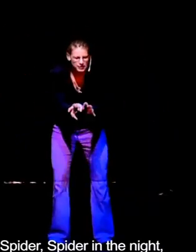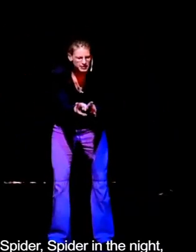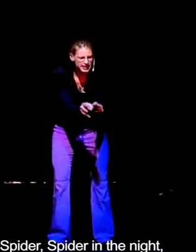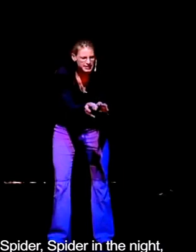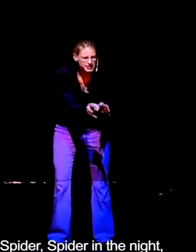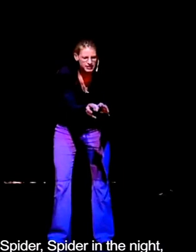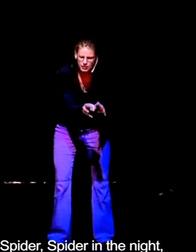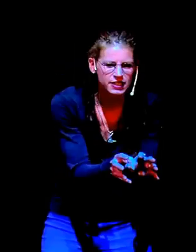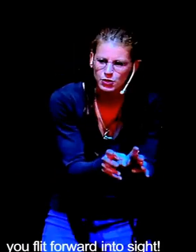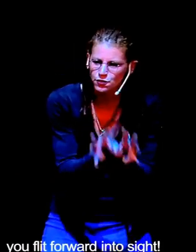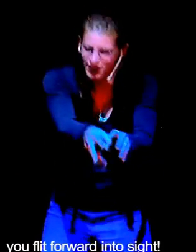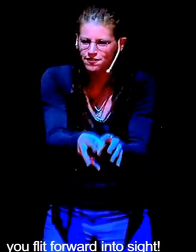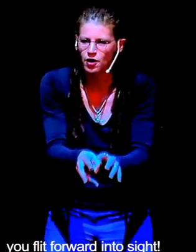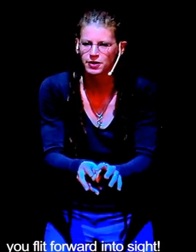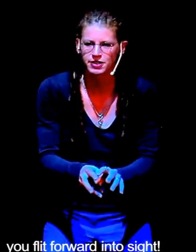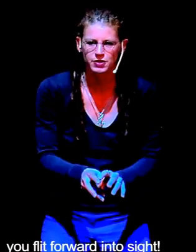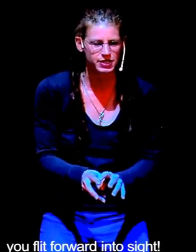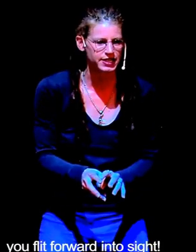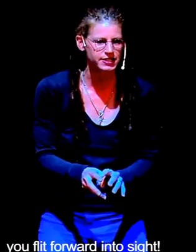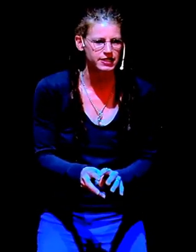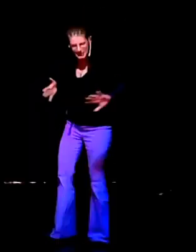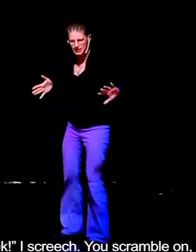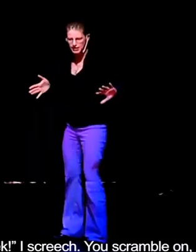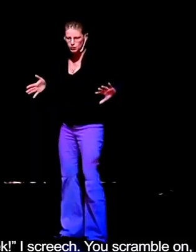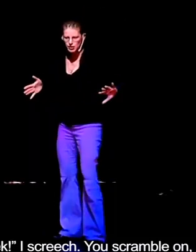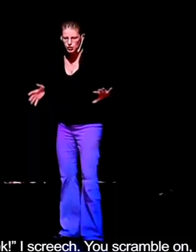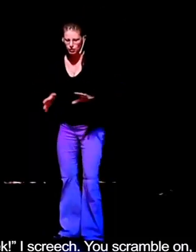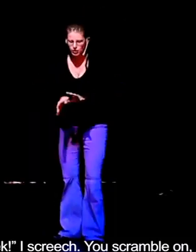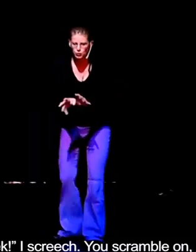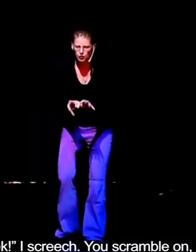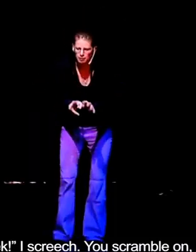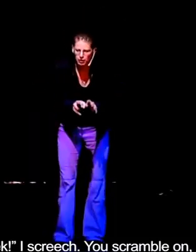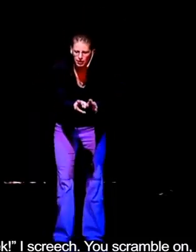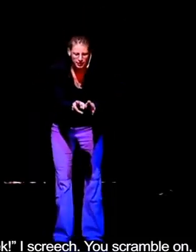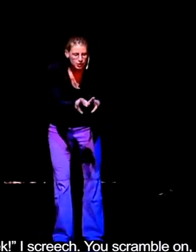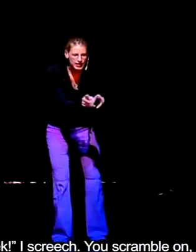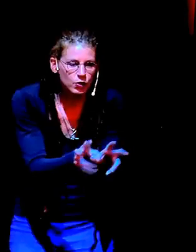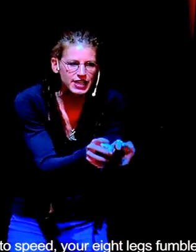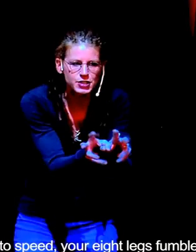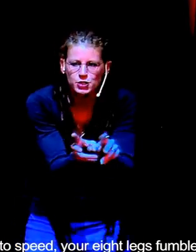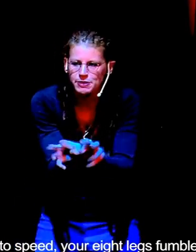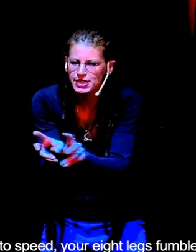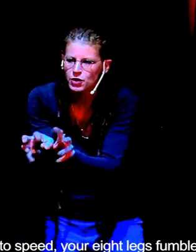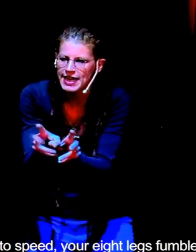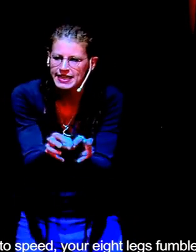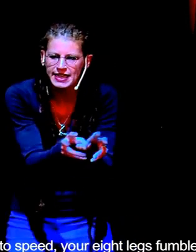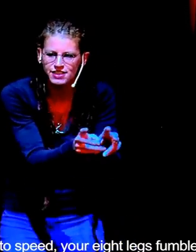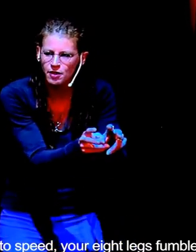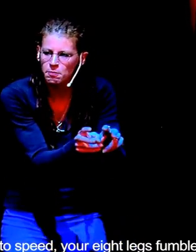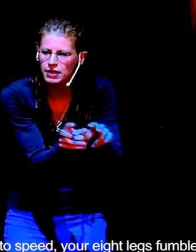spider in the night, you flit forward into sight, Eat, I screech, you scramble on, quick to speed your ape-legs fumble,